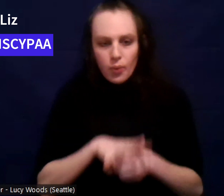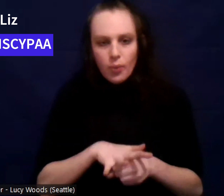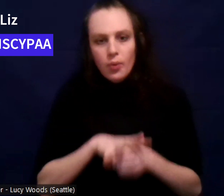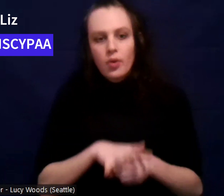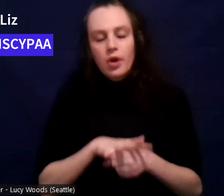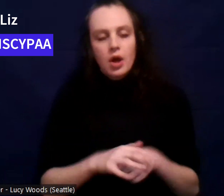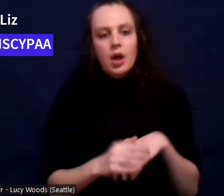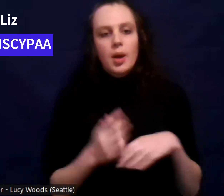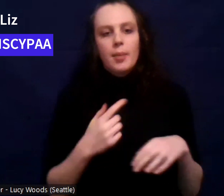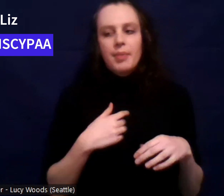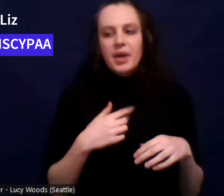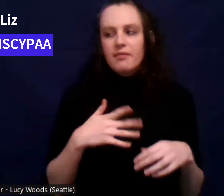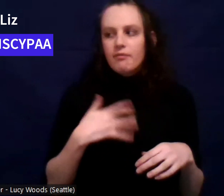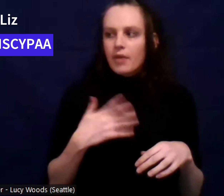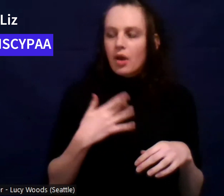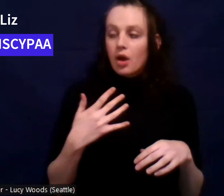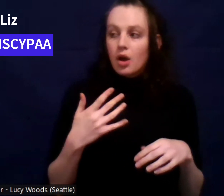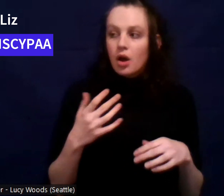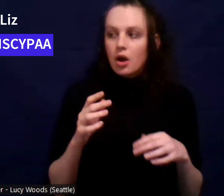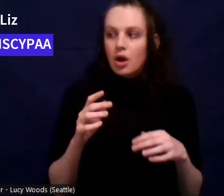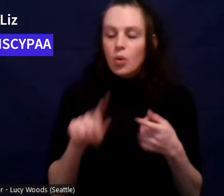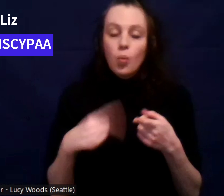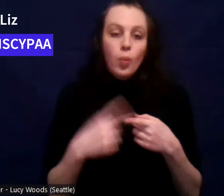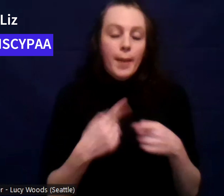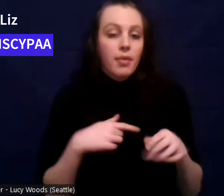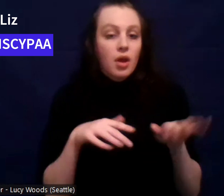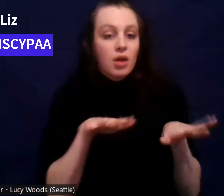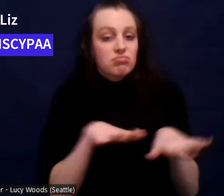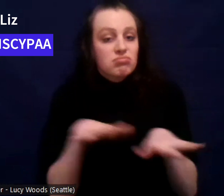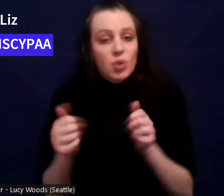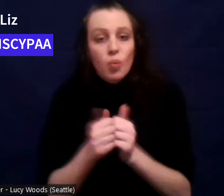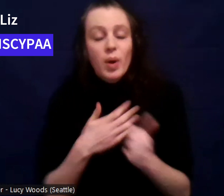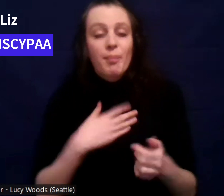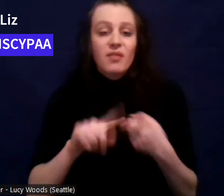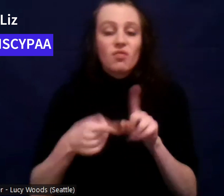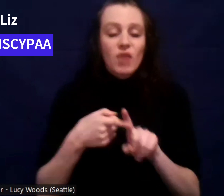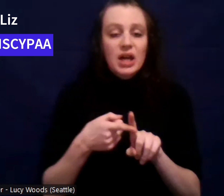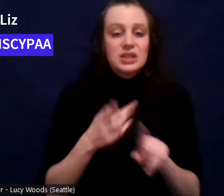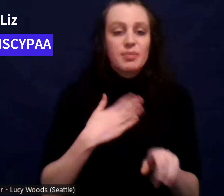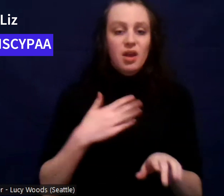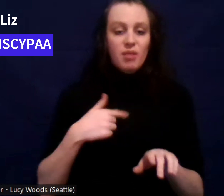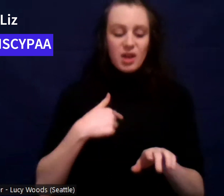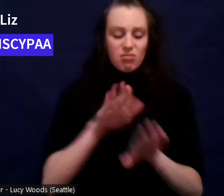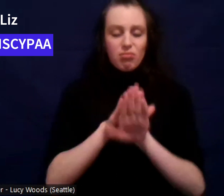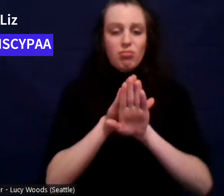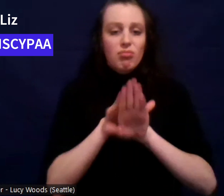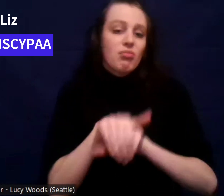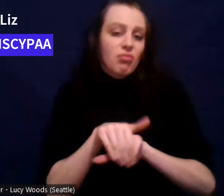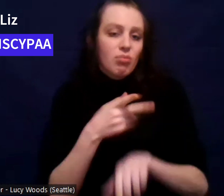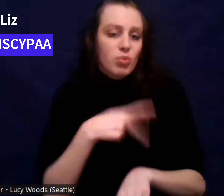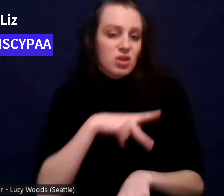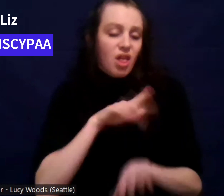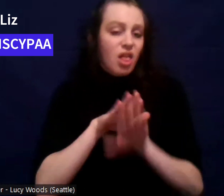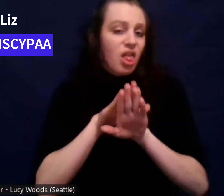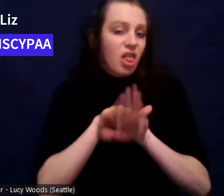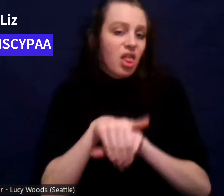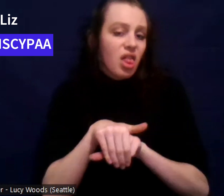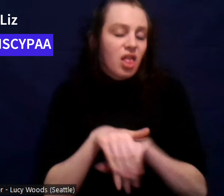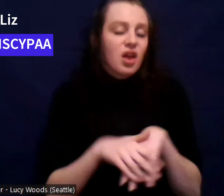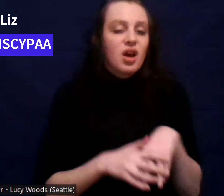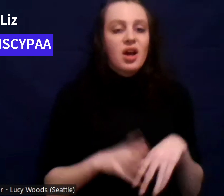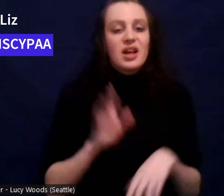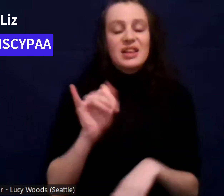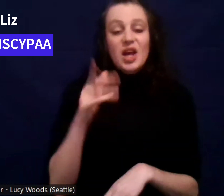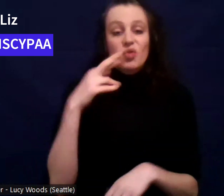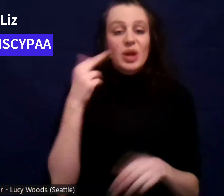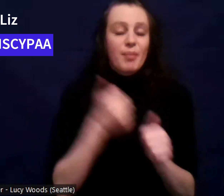alternate persona, like with my friends that it just was really overwhelming. And I really think that's like what, um, caused me to drink the way I did.